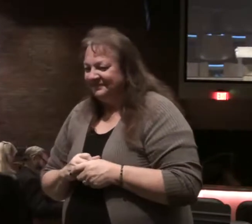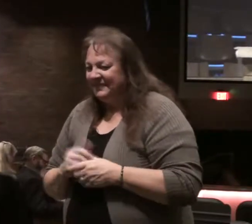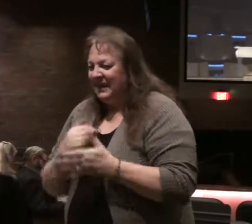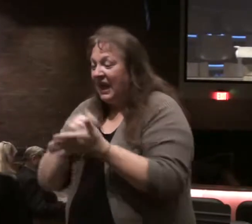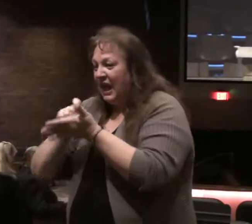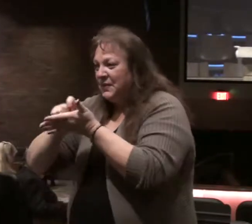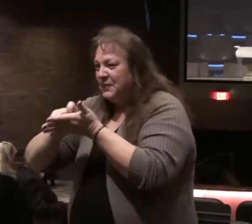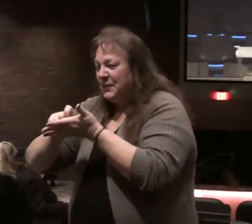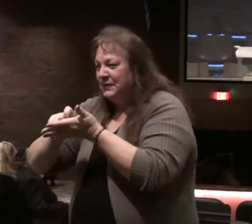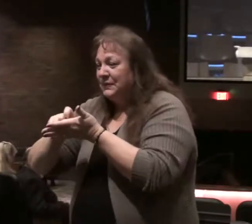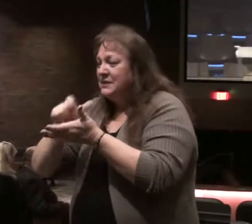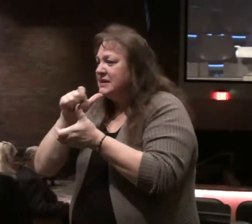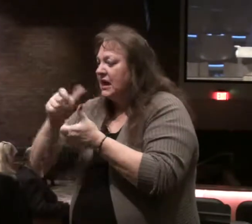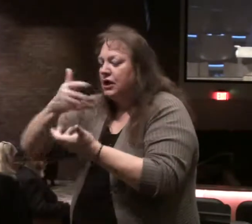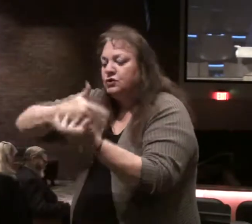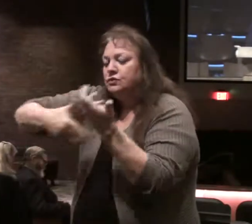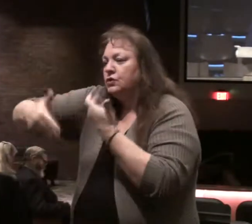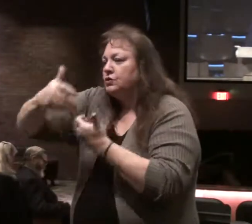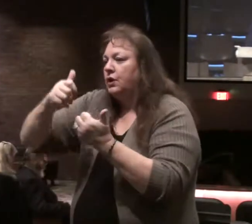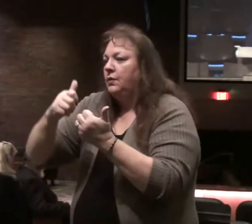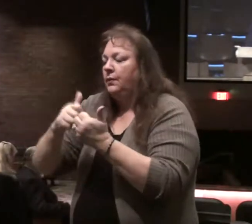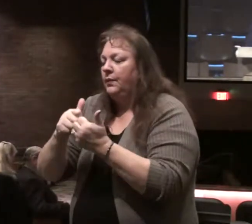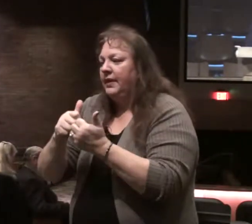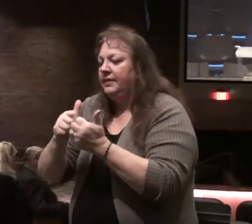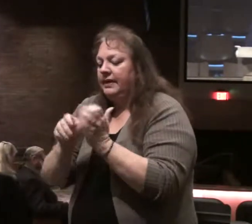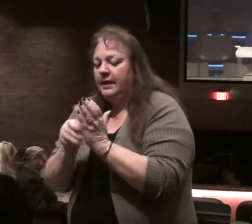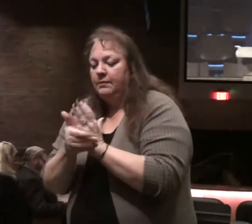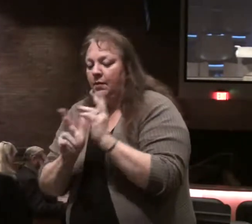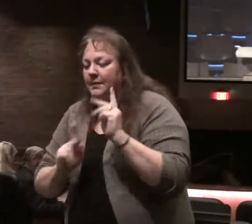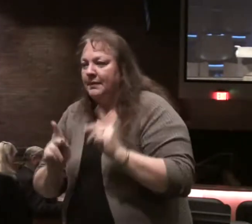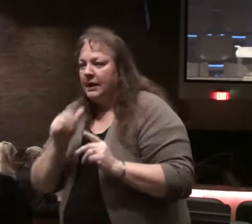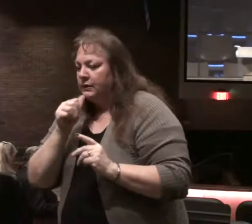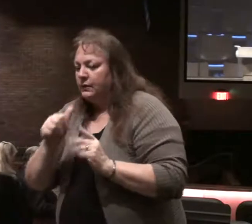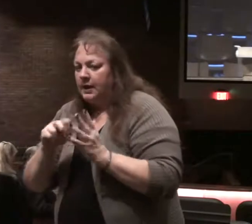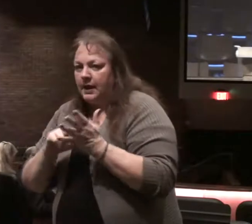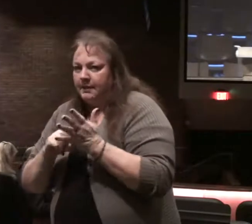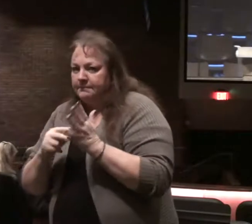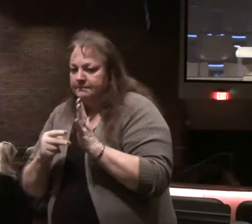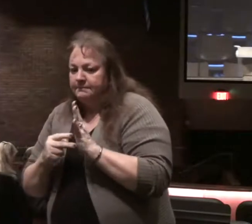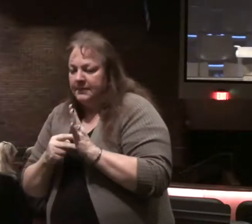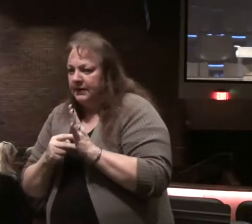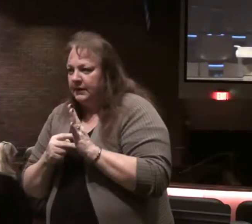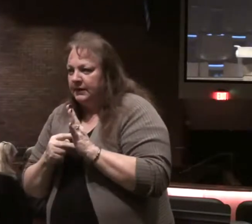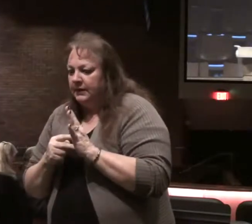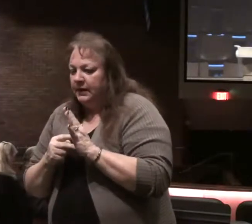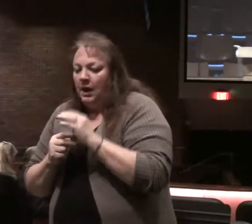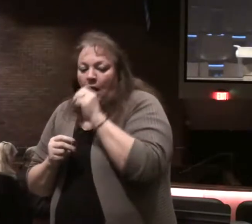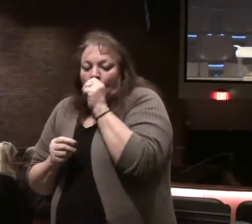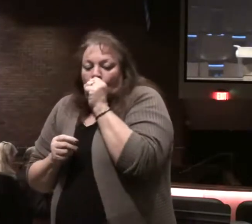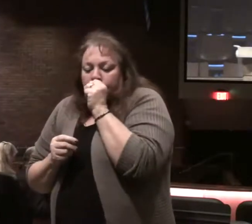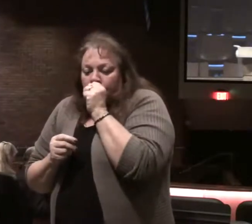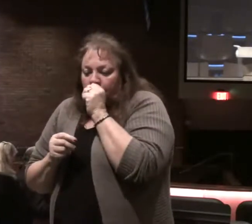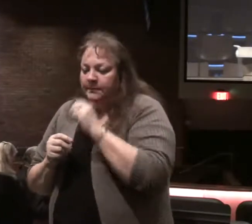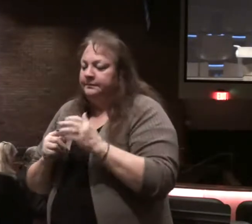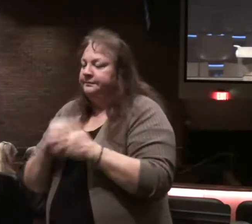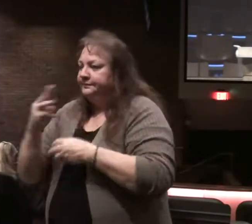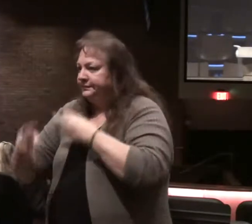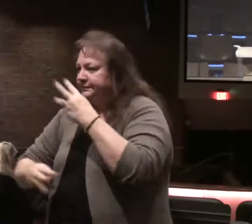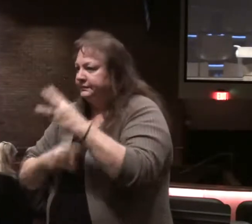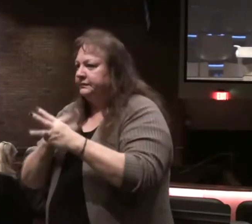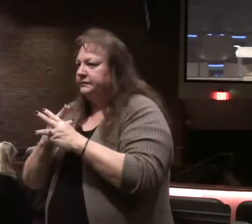wrote to you in my letter not to associate with immoral people. I did not at all need immoral people of this world or covetousers and